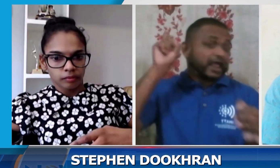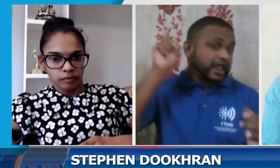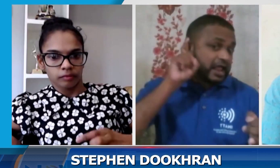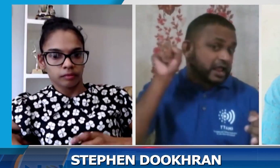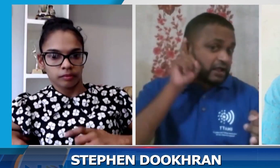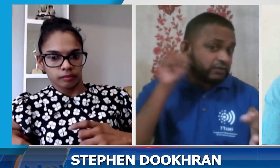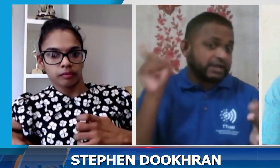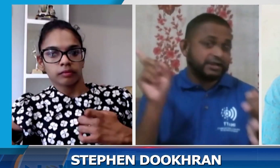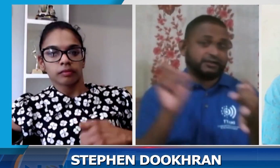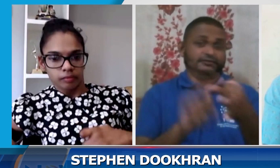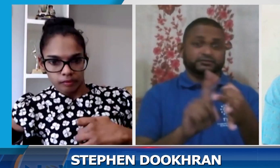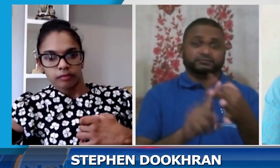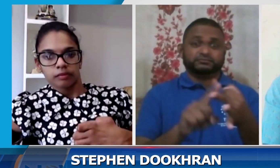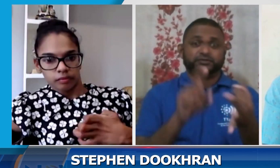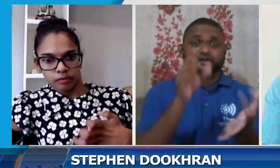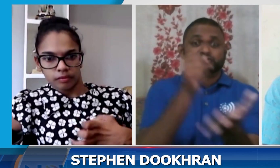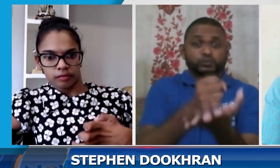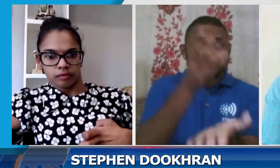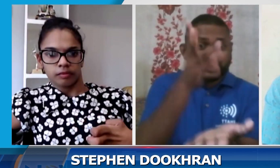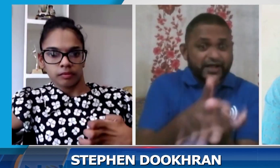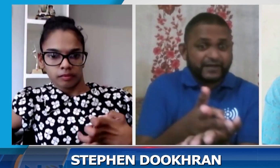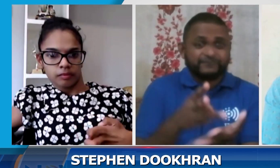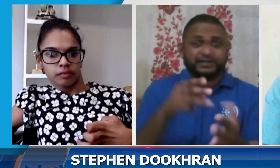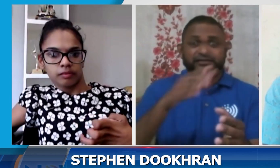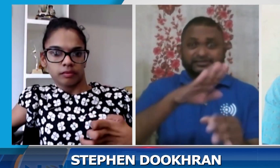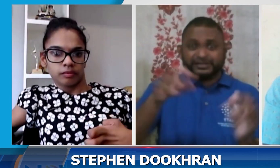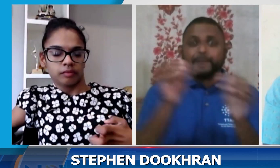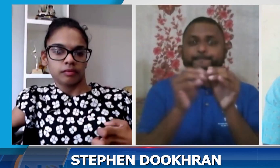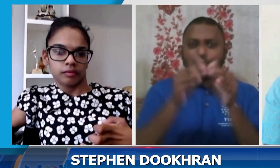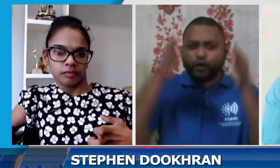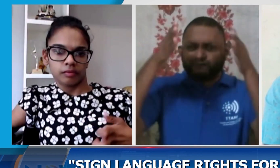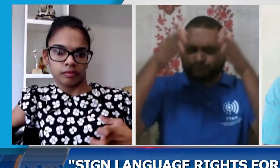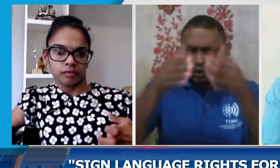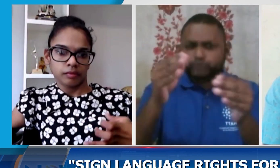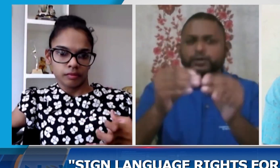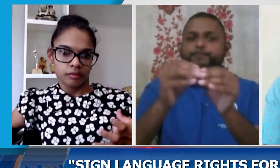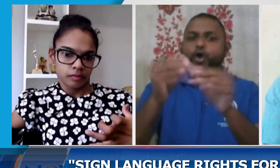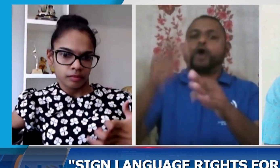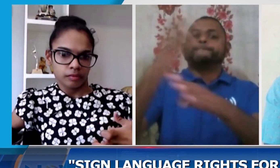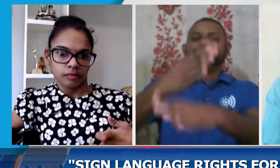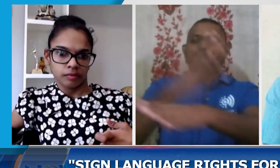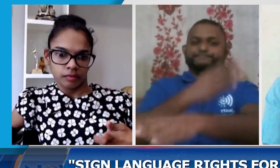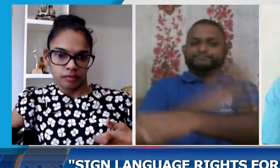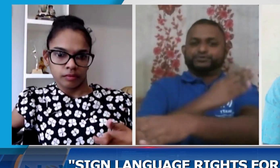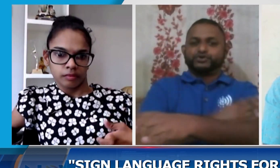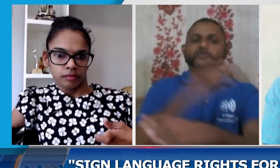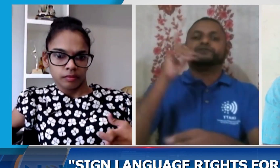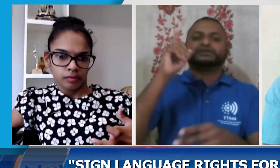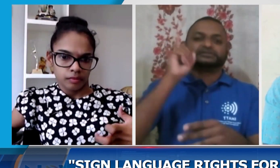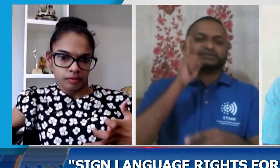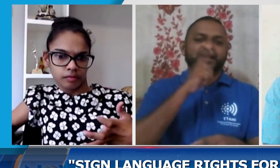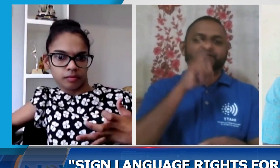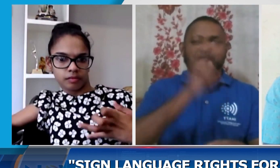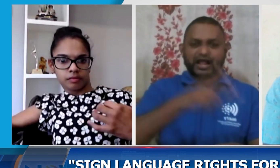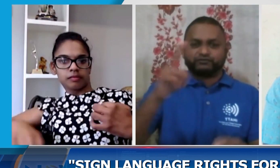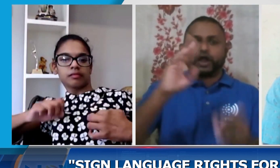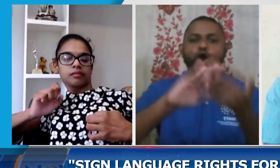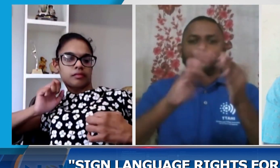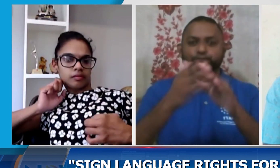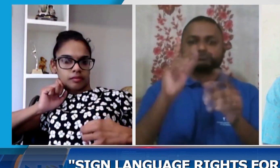welfare, hearing aids, social work. Those are some really important things that need improving for